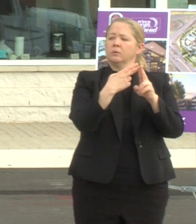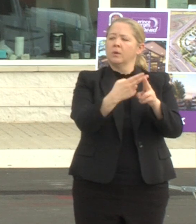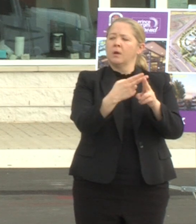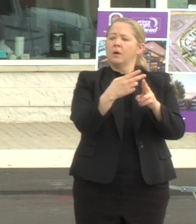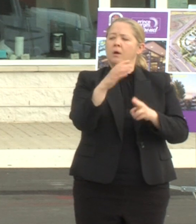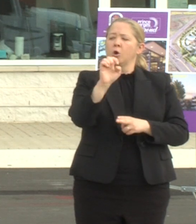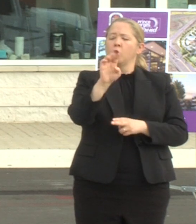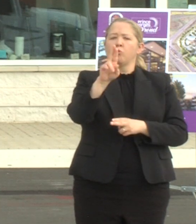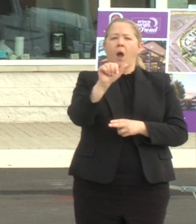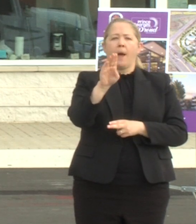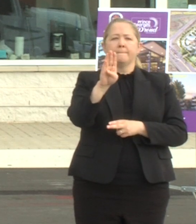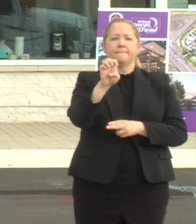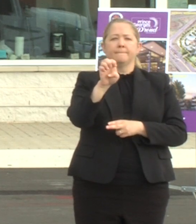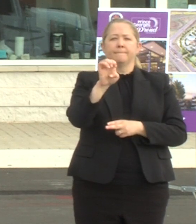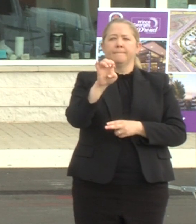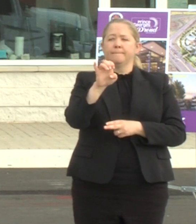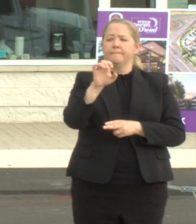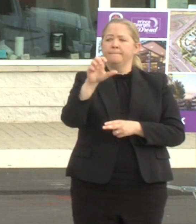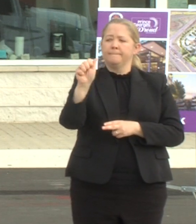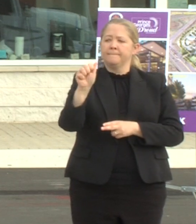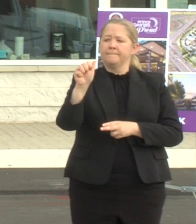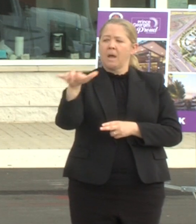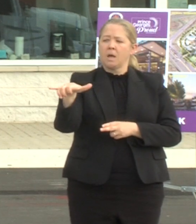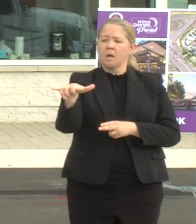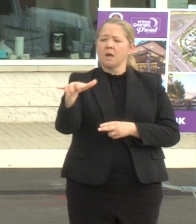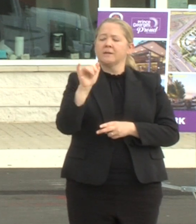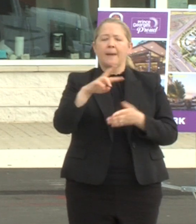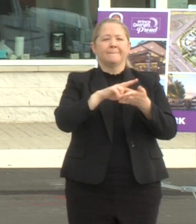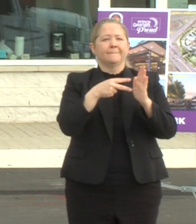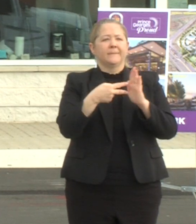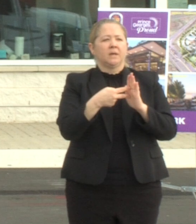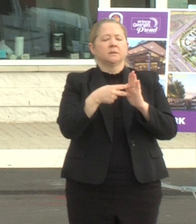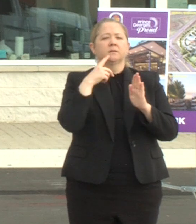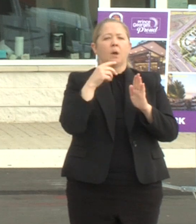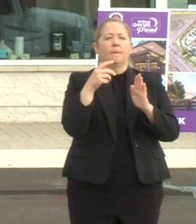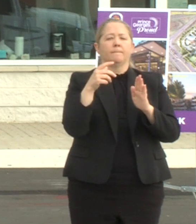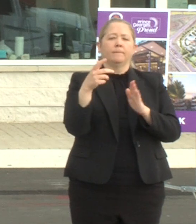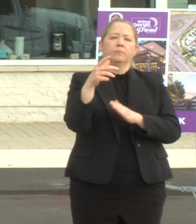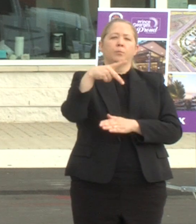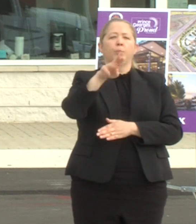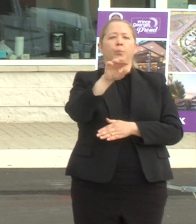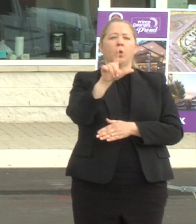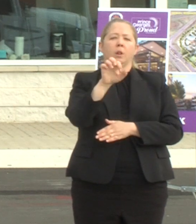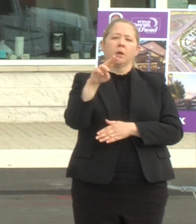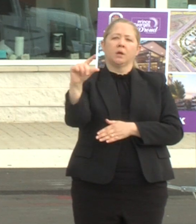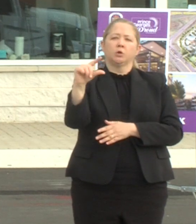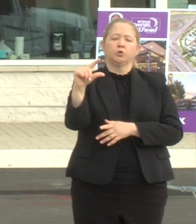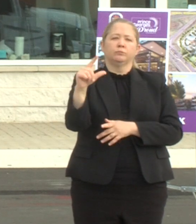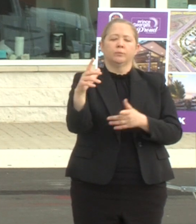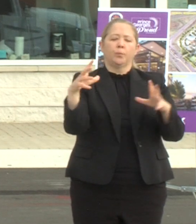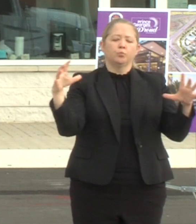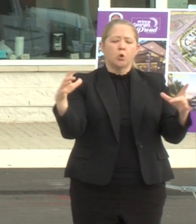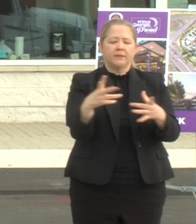pulling together and i want to pull together with the community and i'm happy to real uh happy to report that my